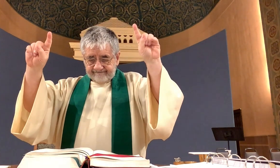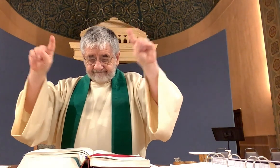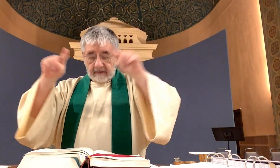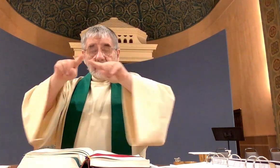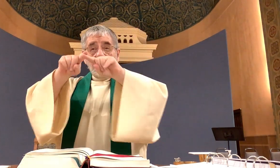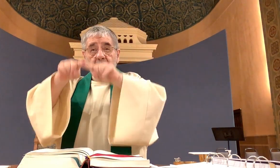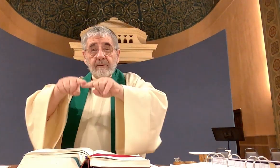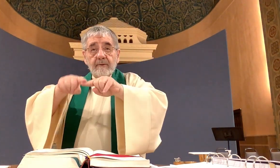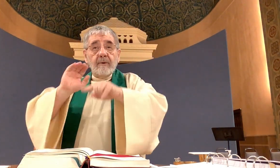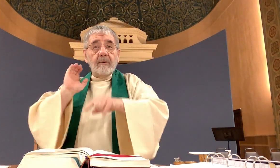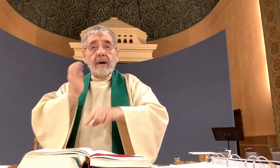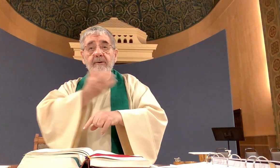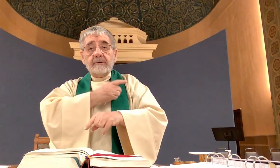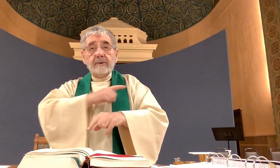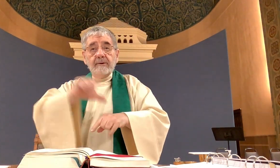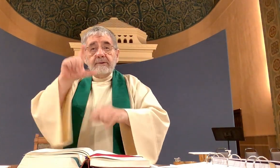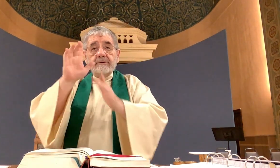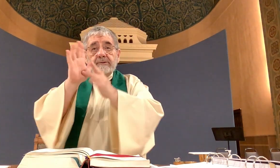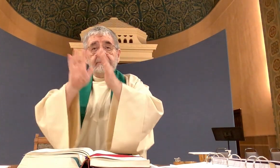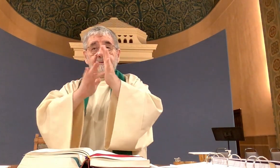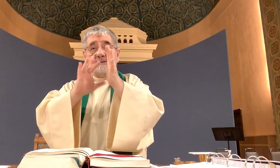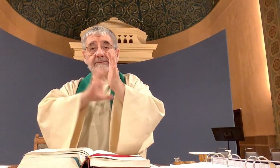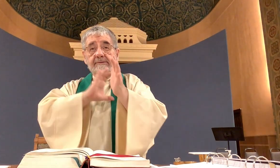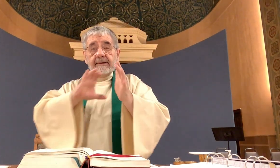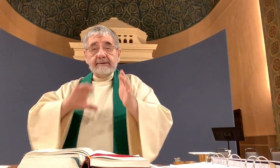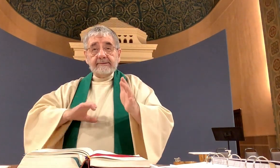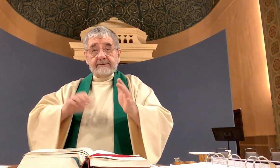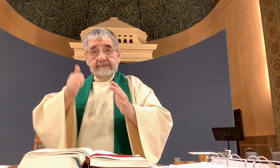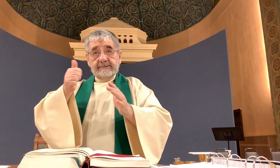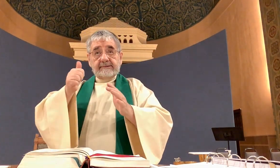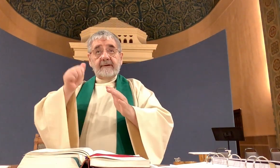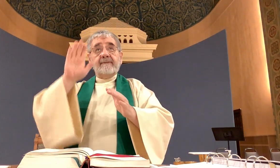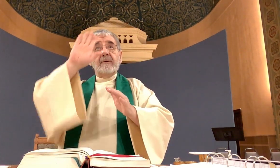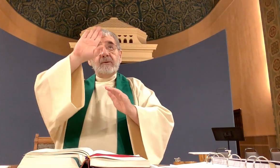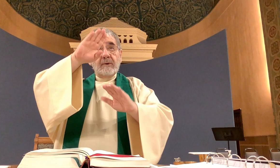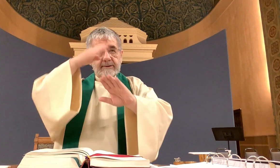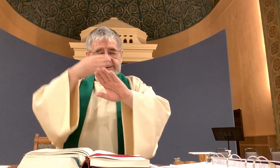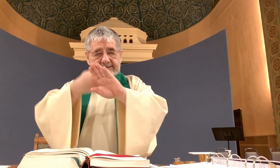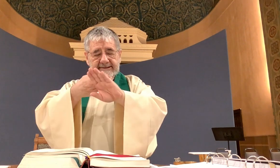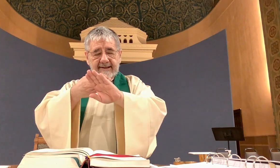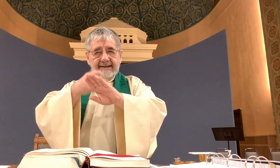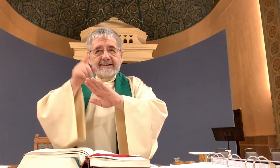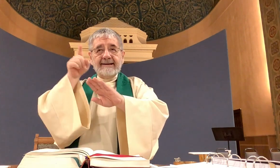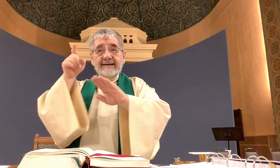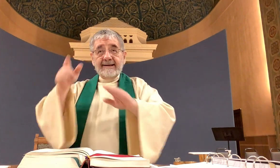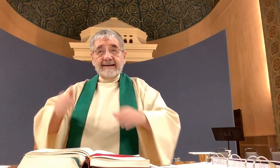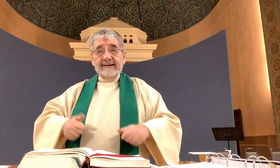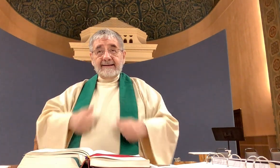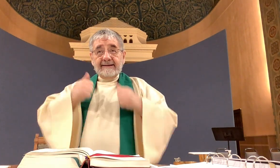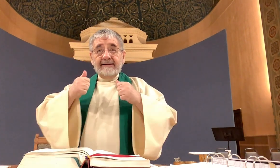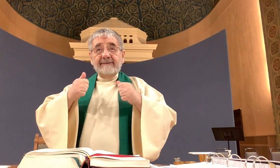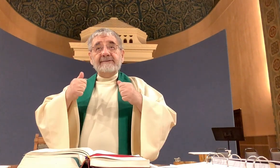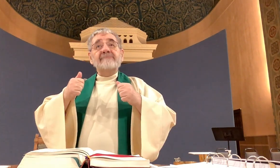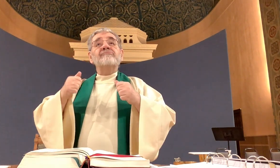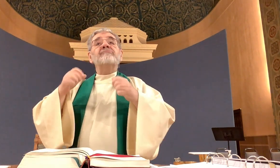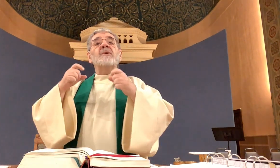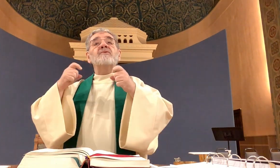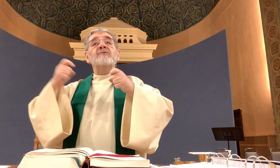Through our Lord, Jesus Christ, your Son, who lives and reigns with you